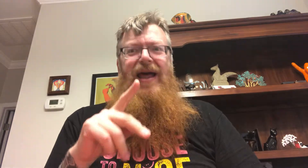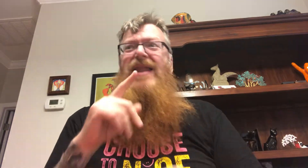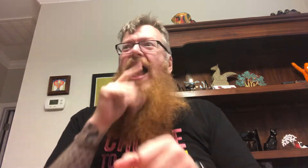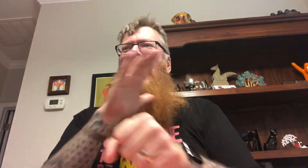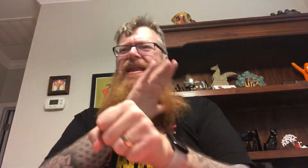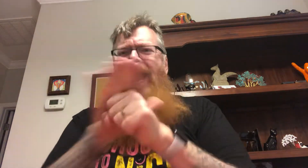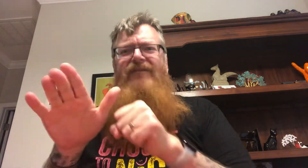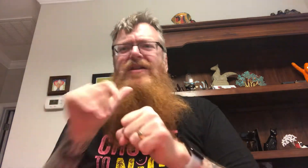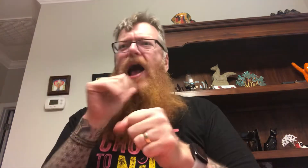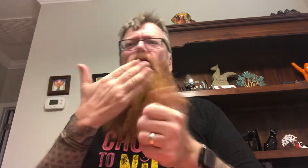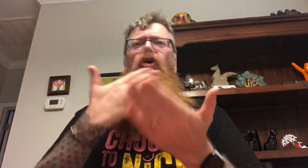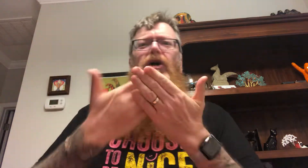I'll